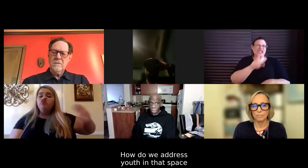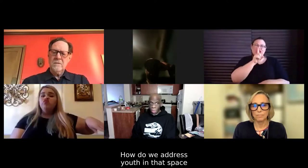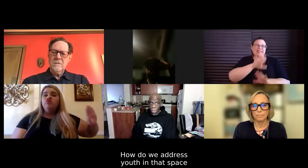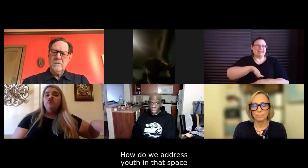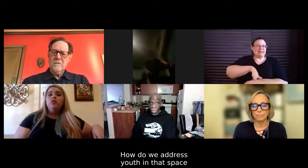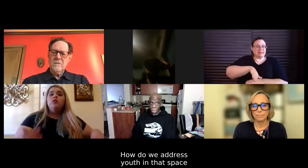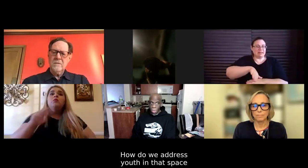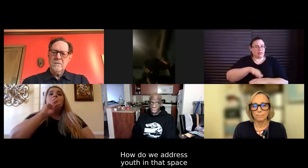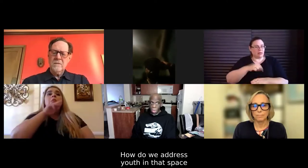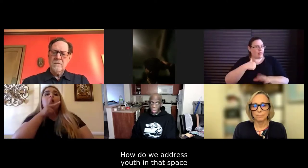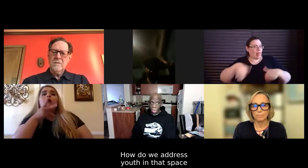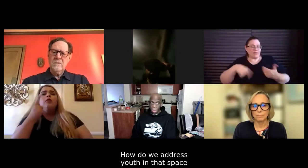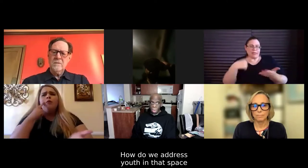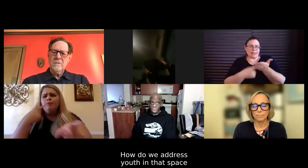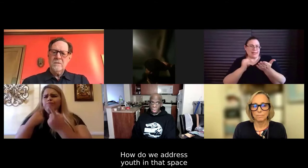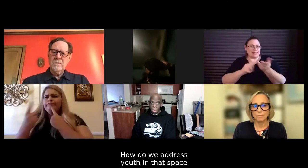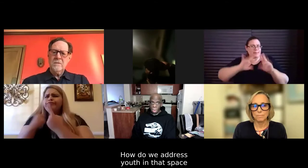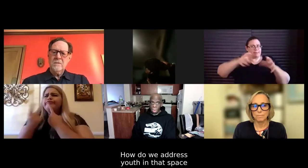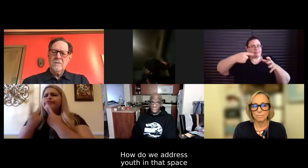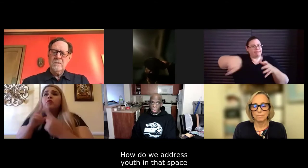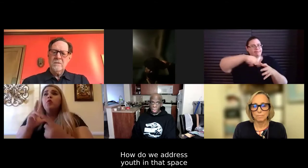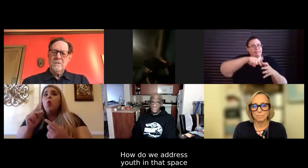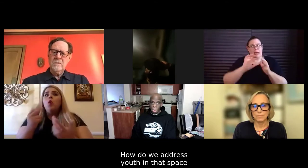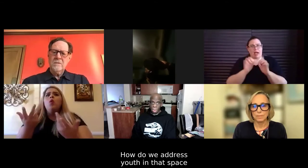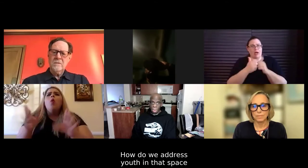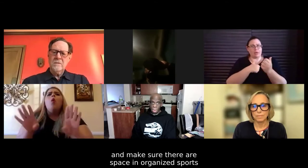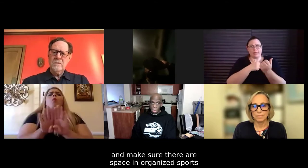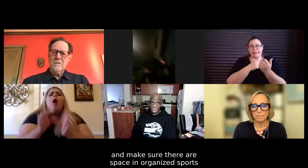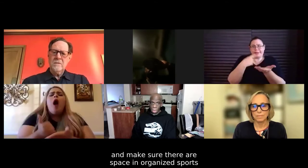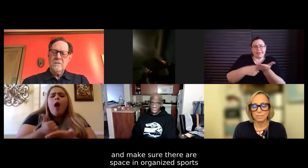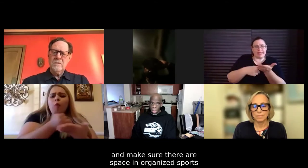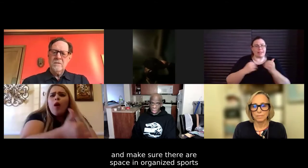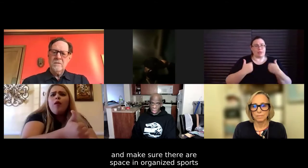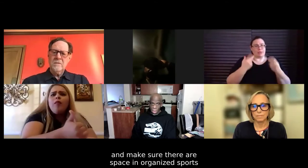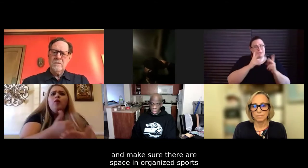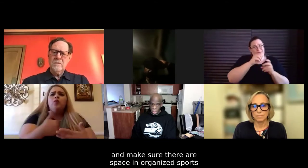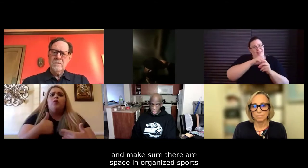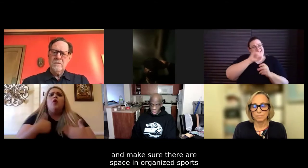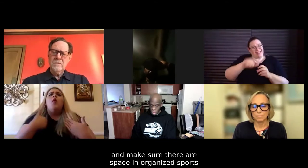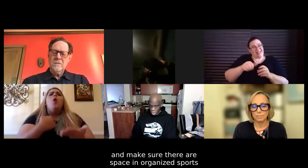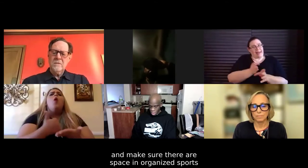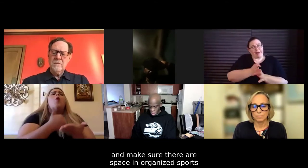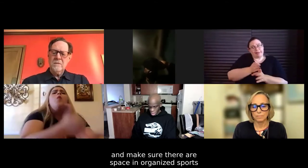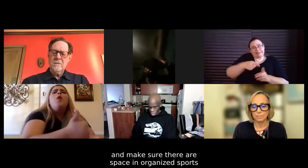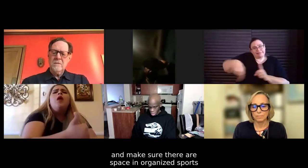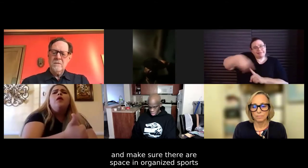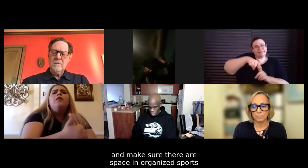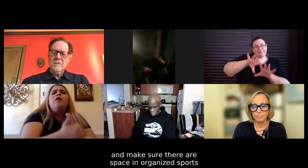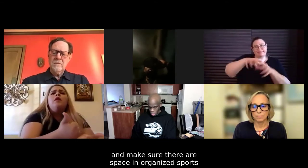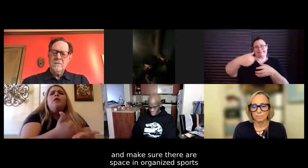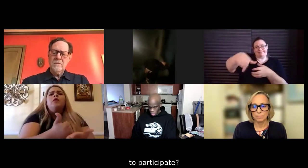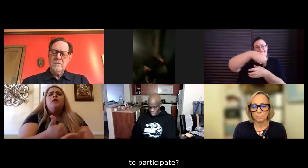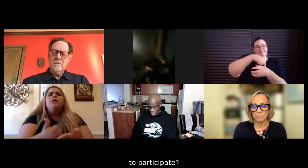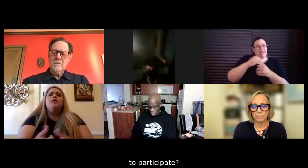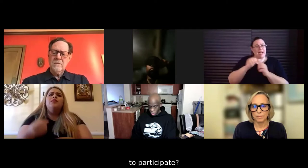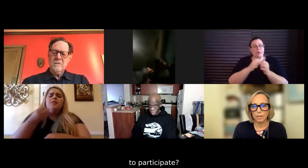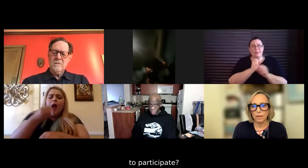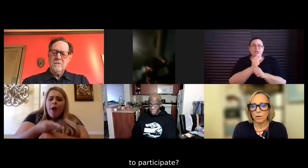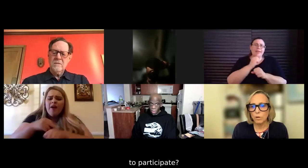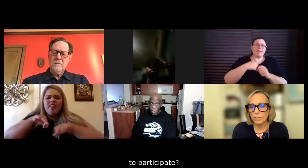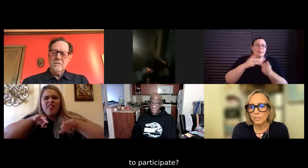haven't discussed here. How do we, uh, address youth in that space and make sure they're, they're a space and organized sport for them to participate?